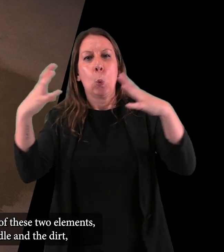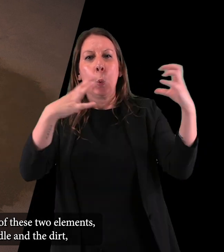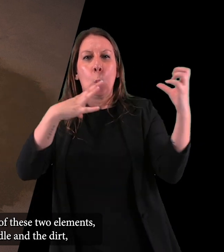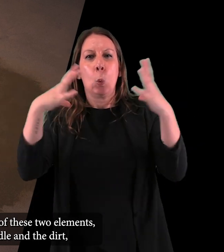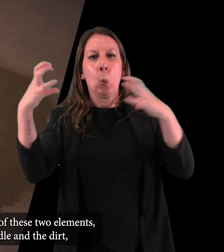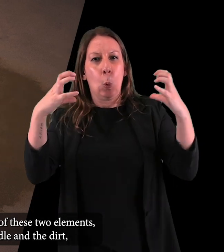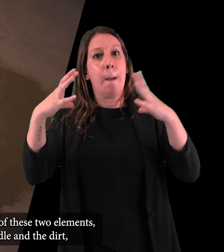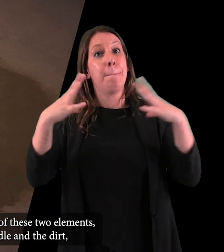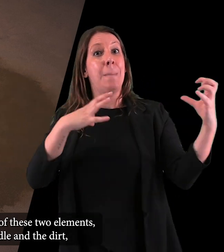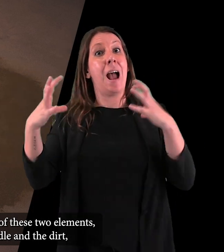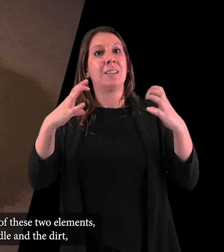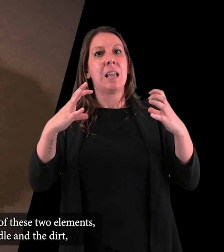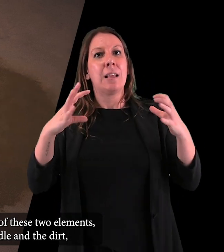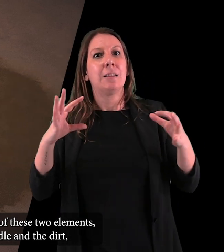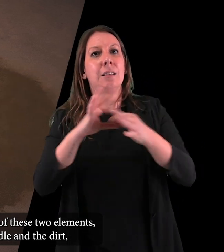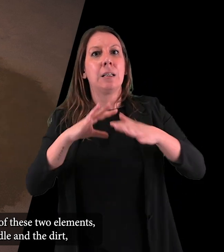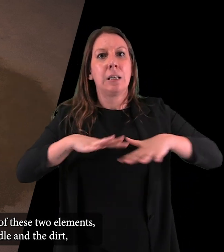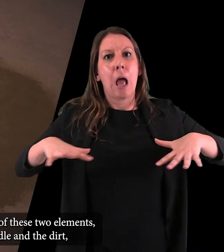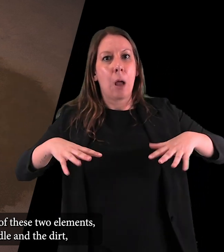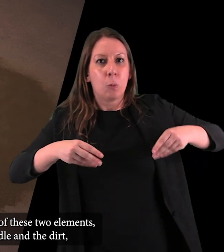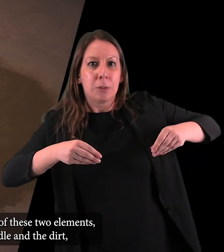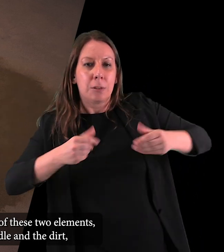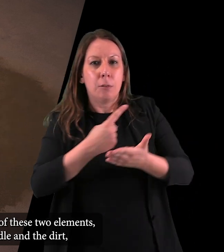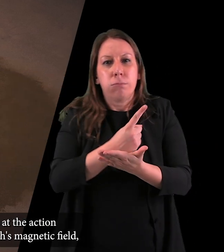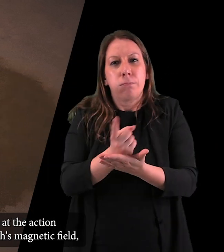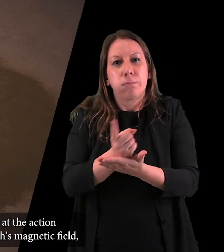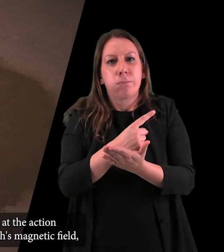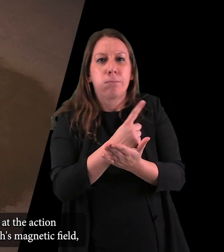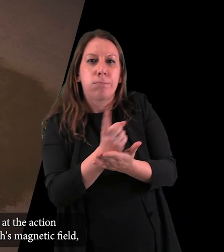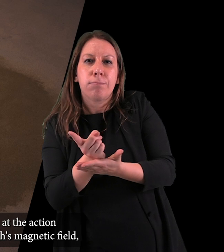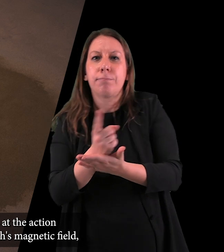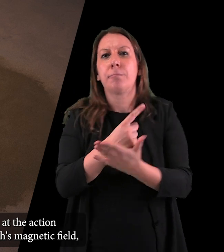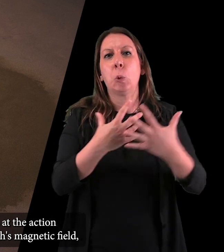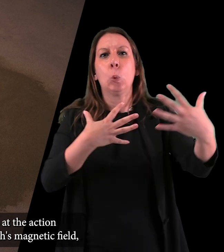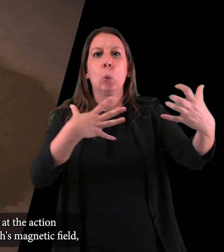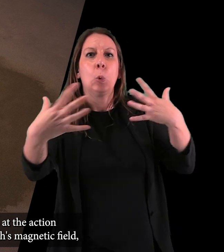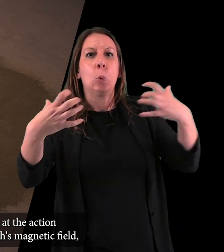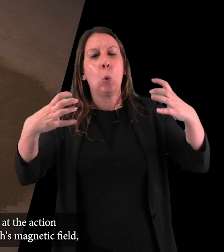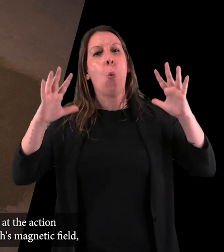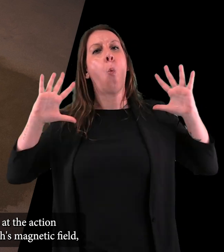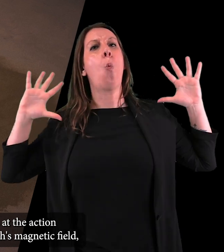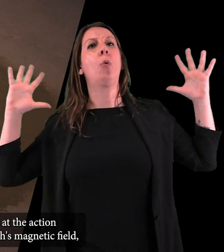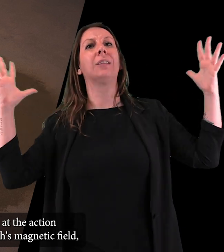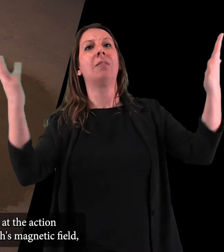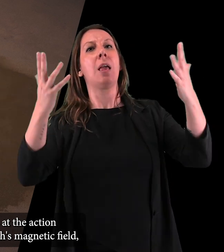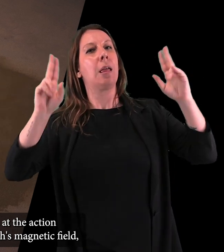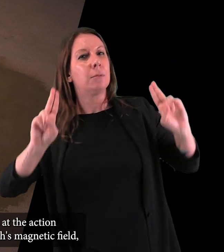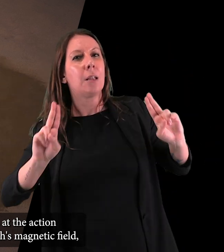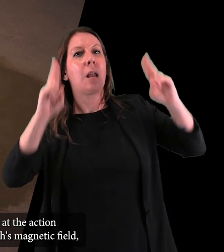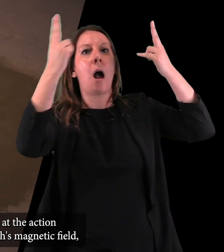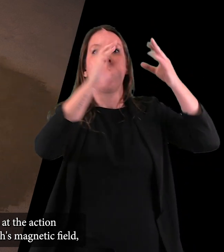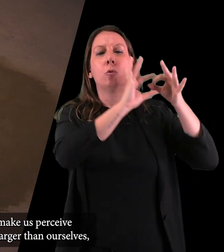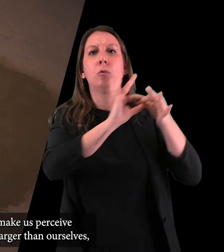The presence of these two elements The needle and the dirt hints at the action of the